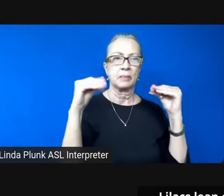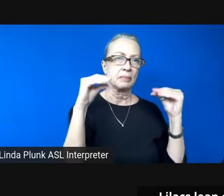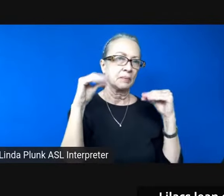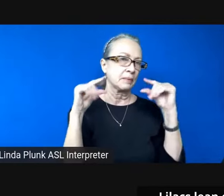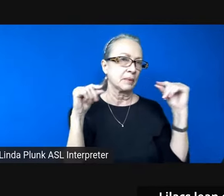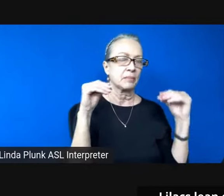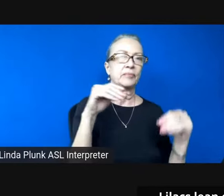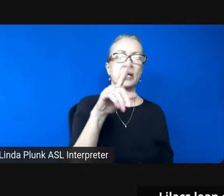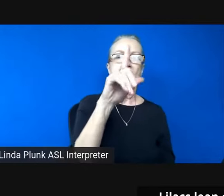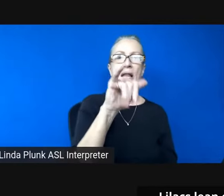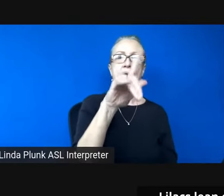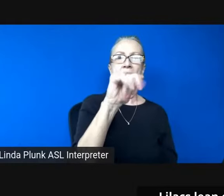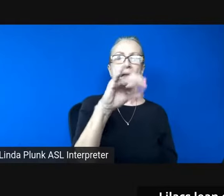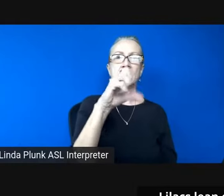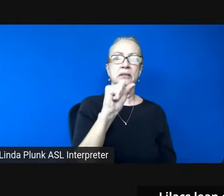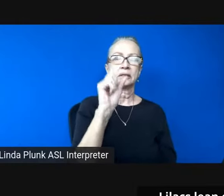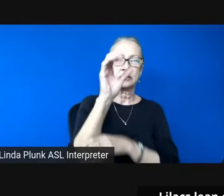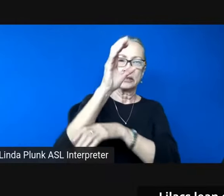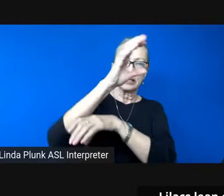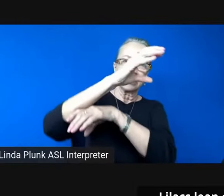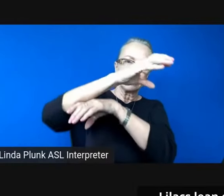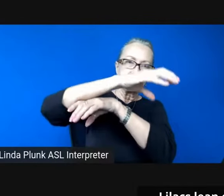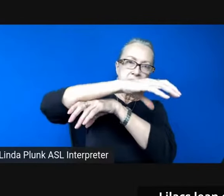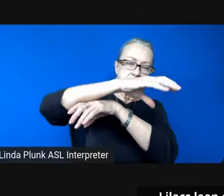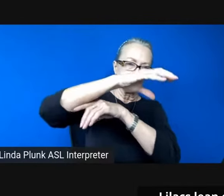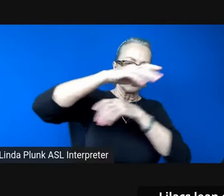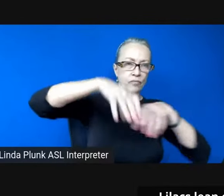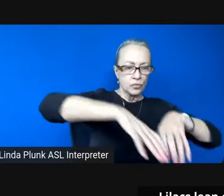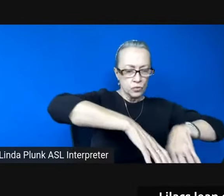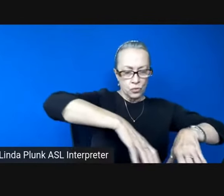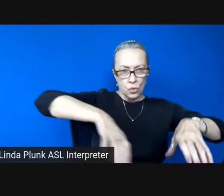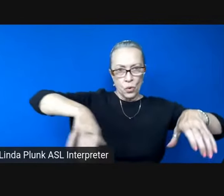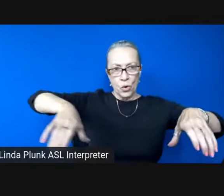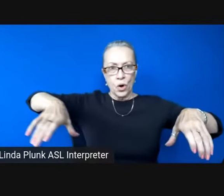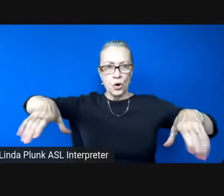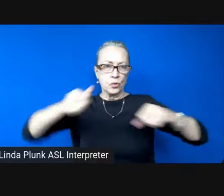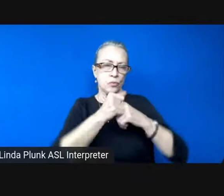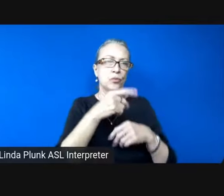lilacs lean over the road weighted with purple blossoms